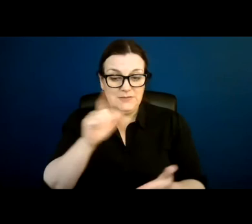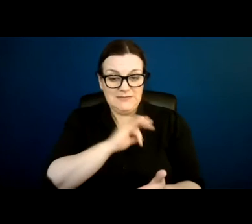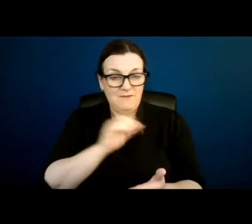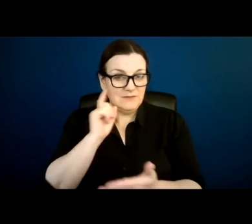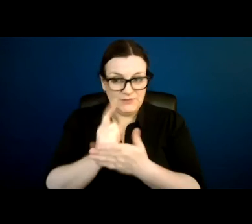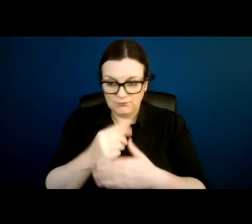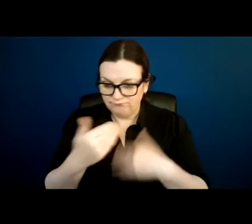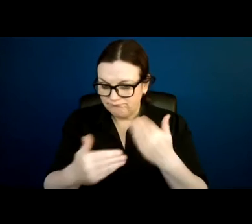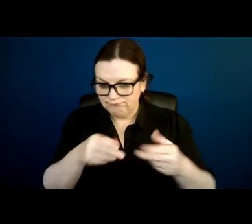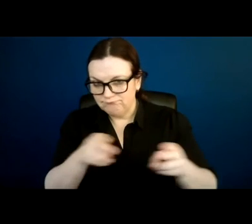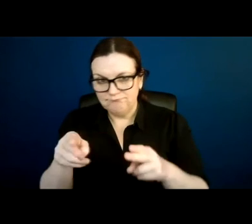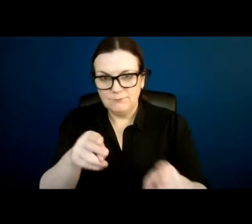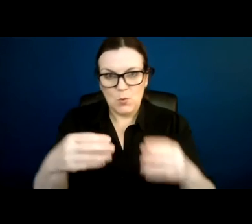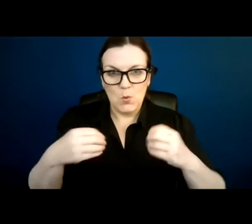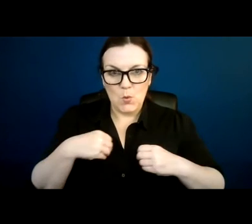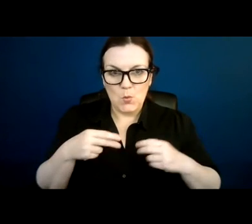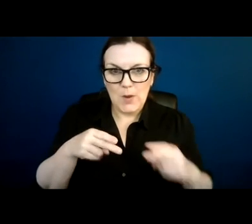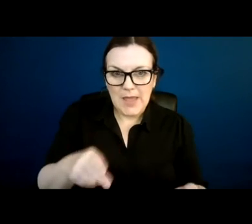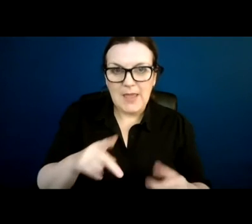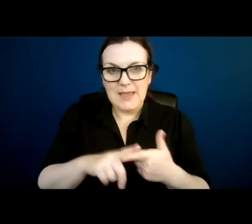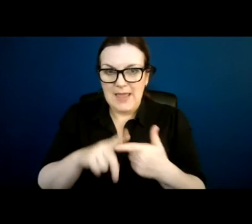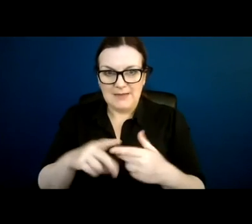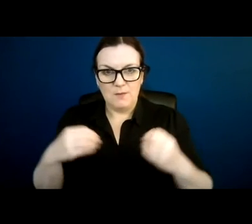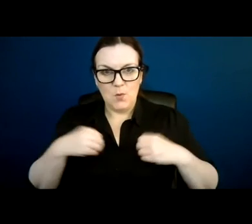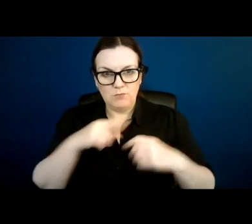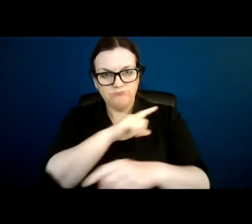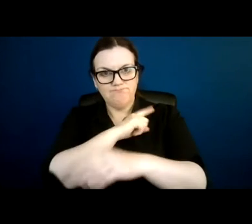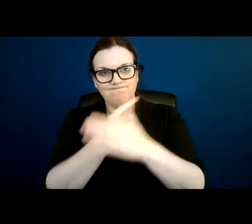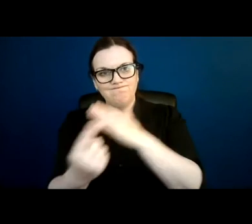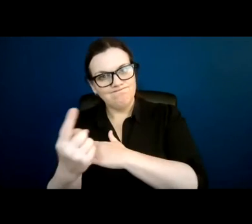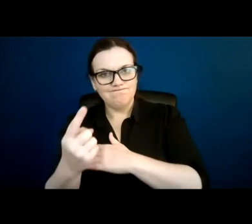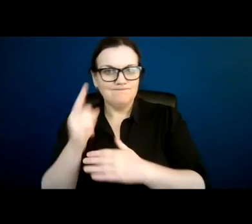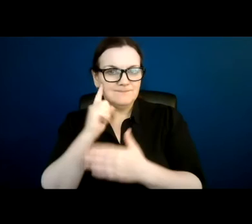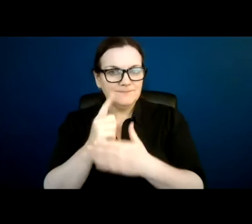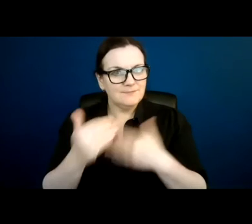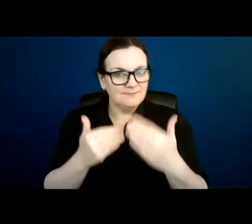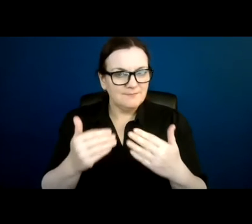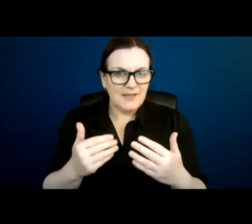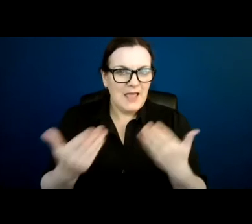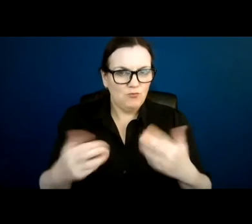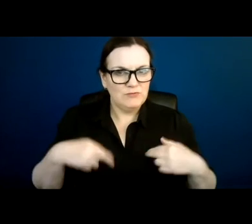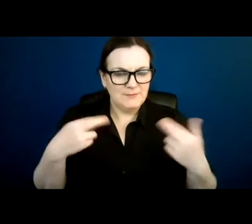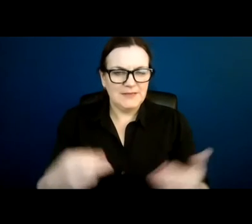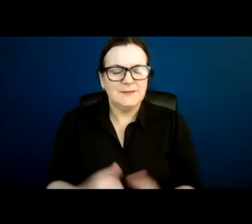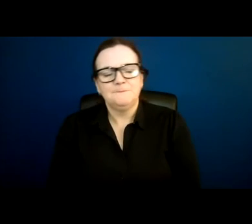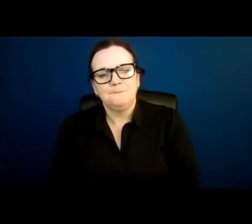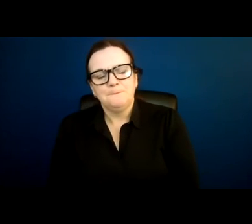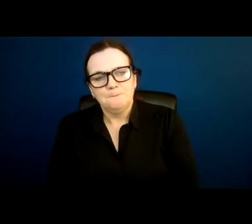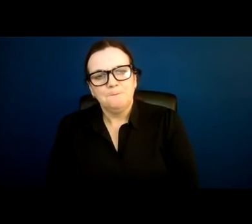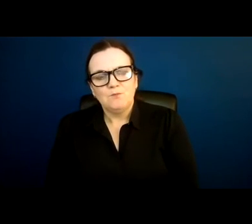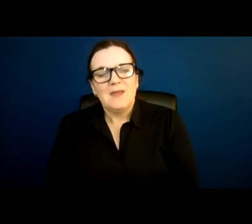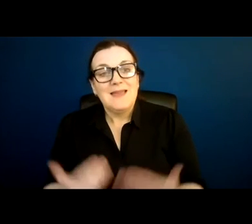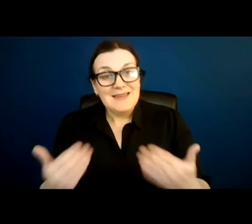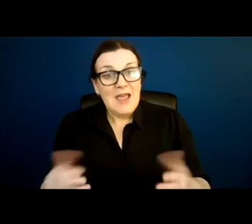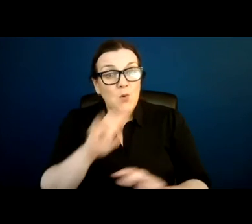autonomy respected. Okay, so I want to now enter the Q&A session, and we have about